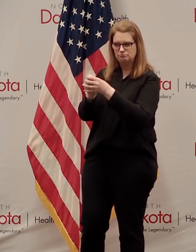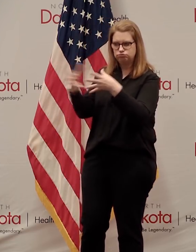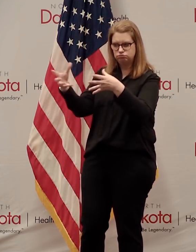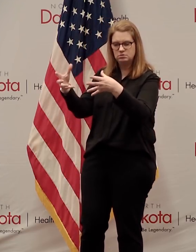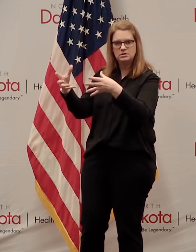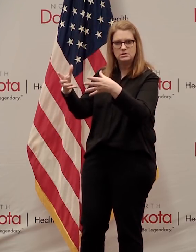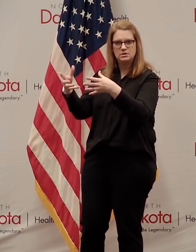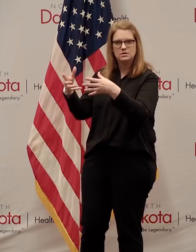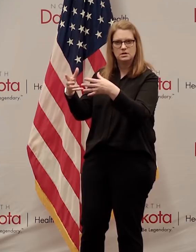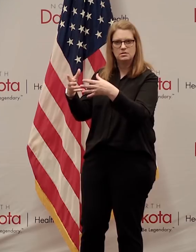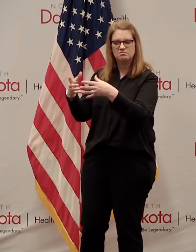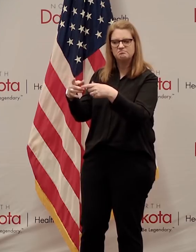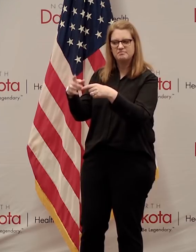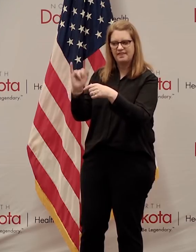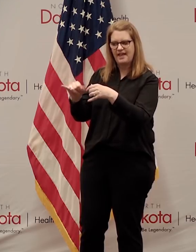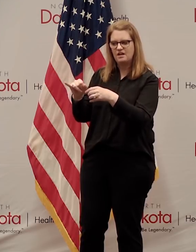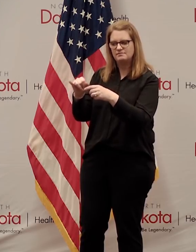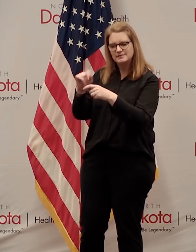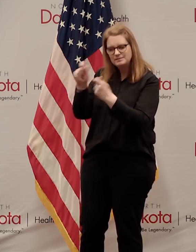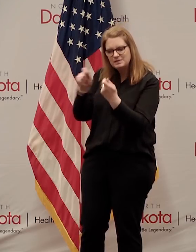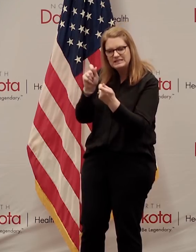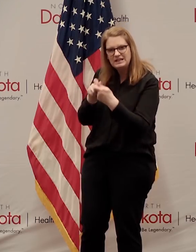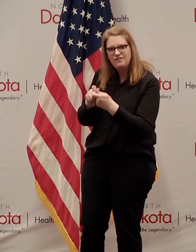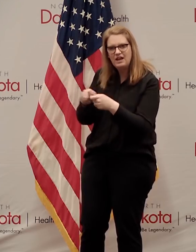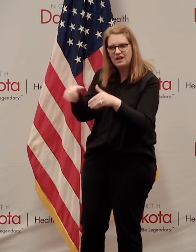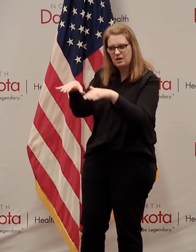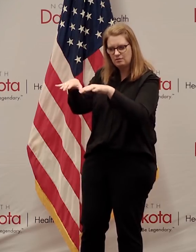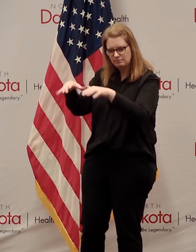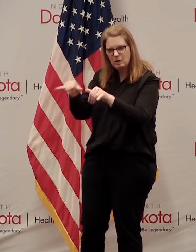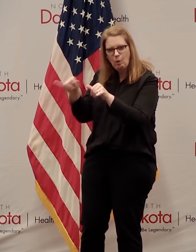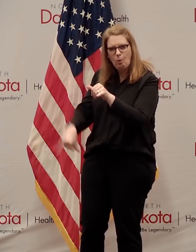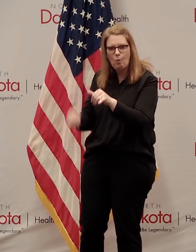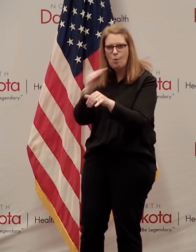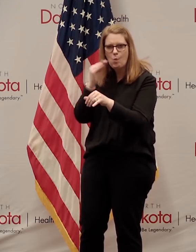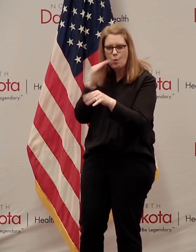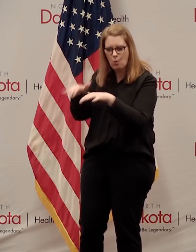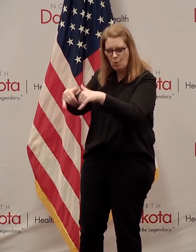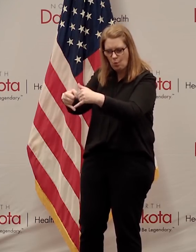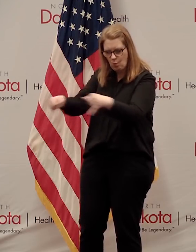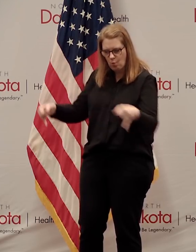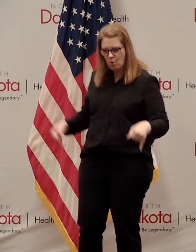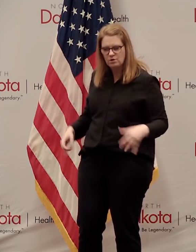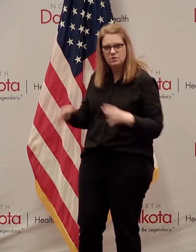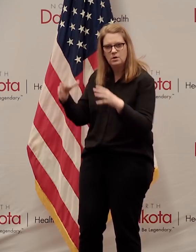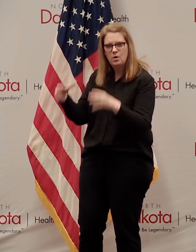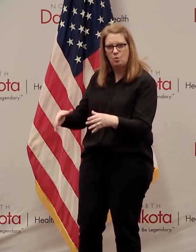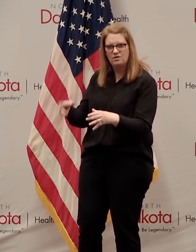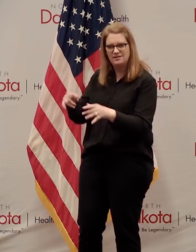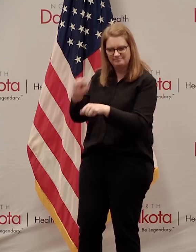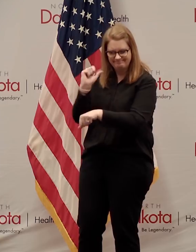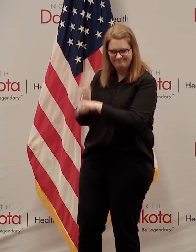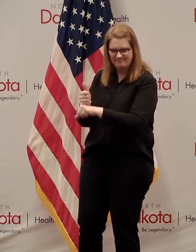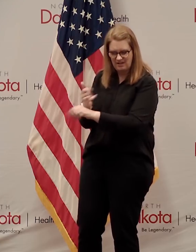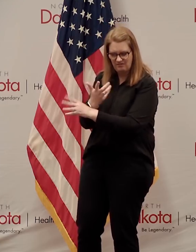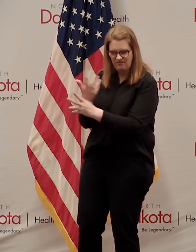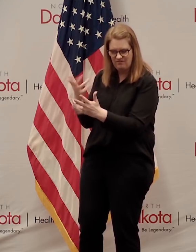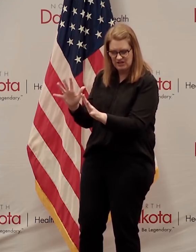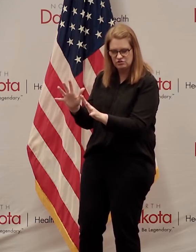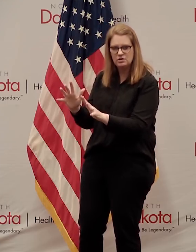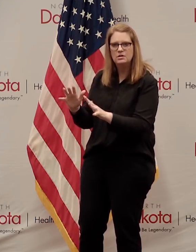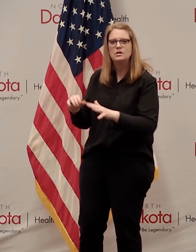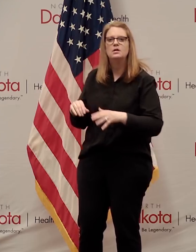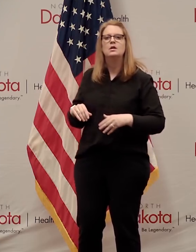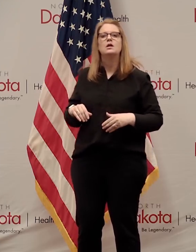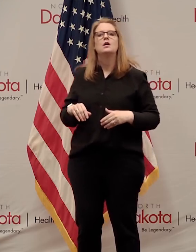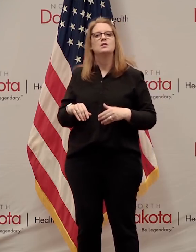quarantine targeted quarantine accomplished to reduce the spread more broadly within the community. And again, these are skills that we have